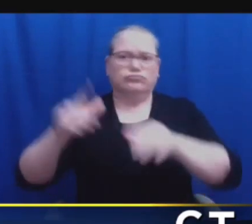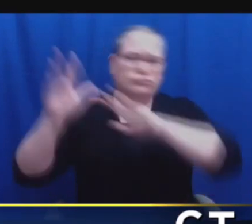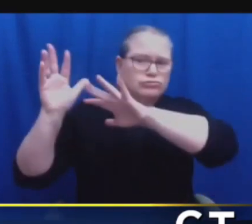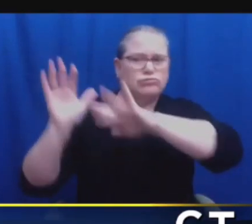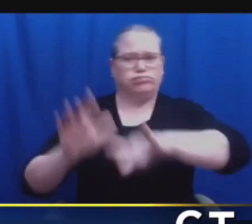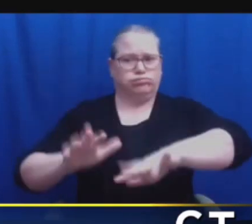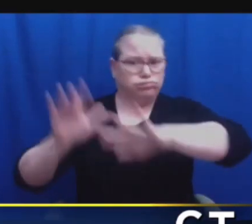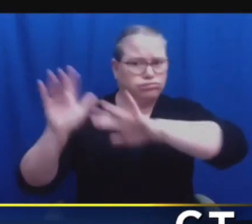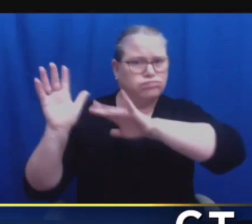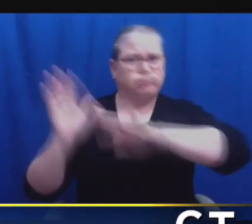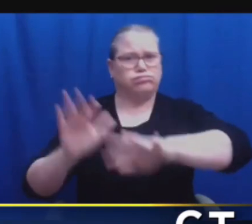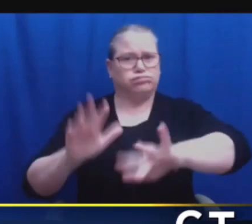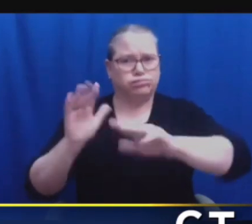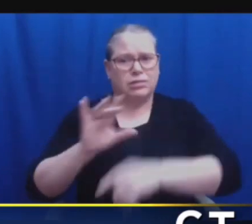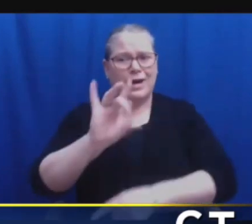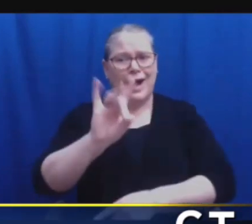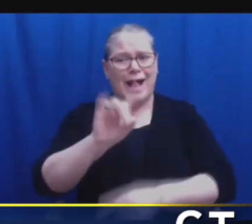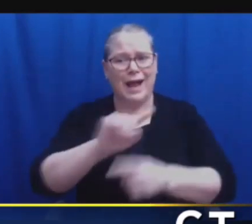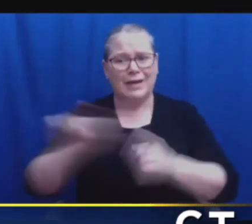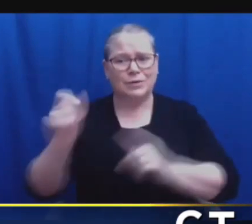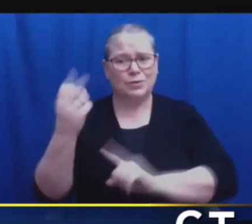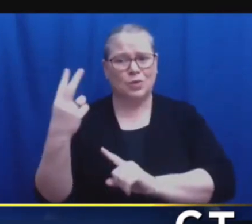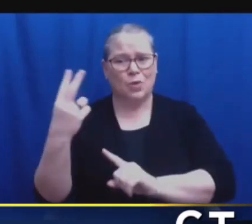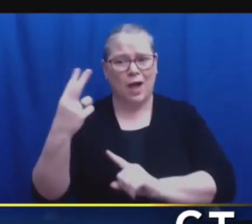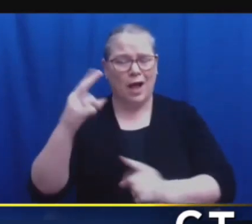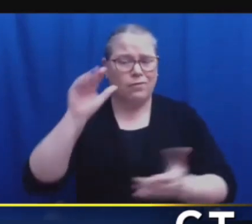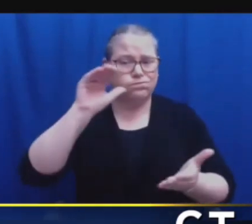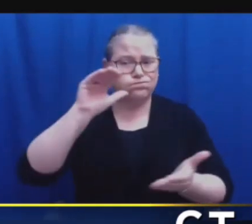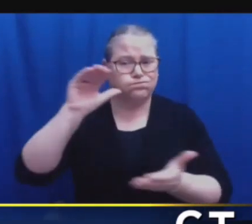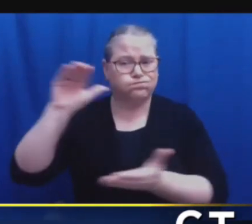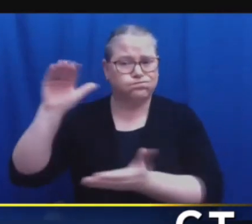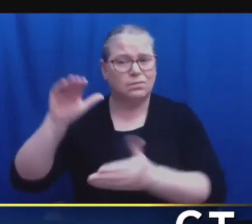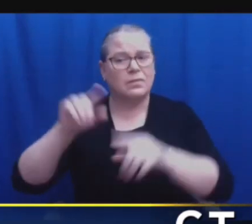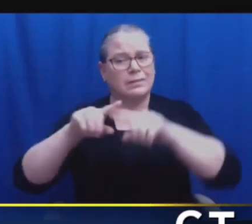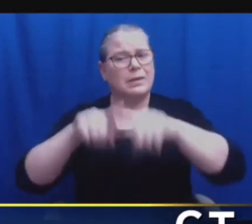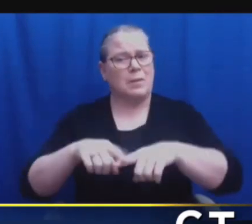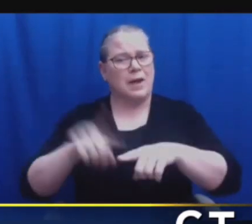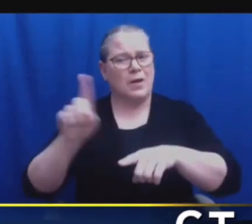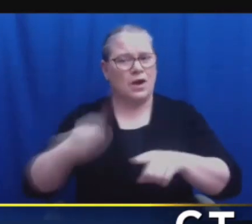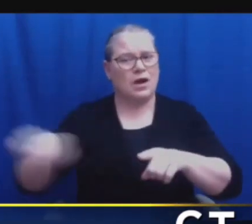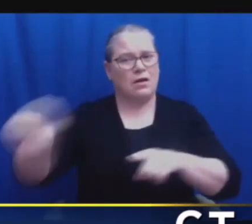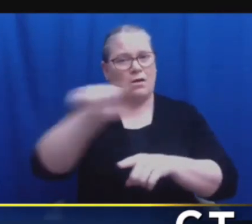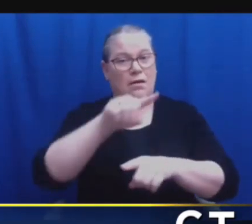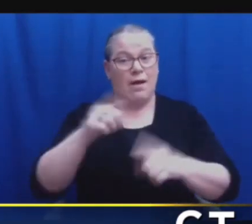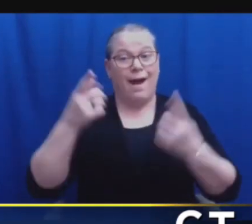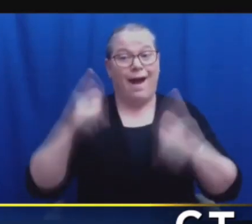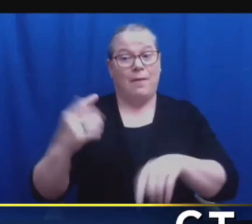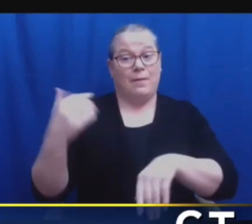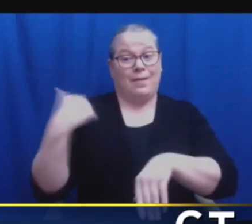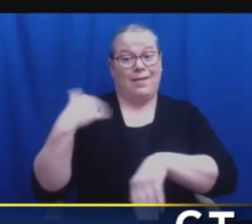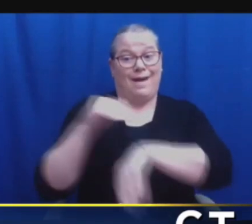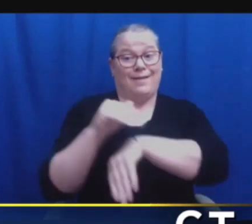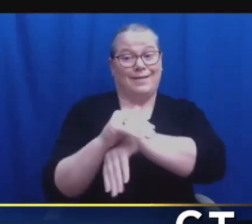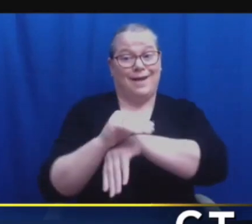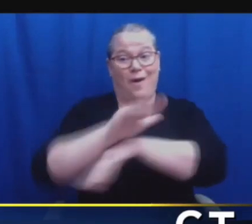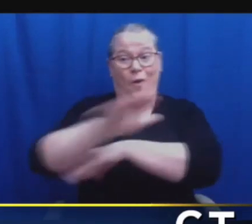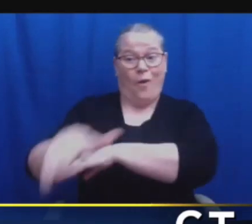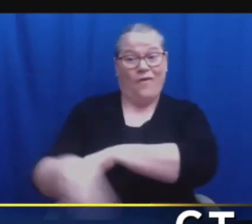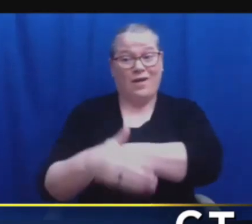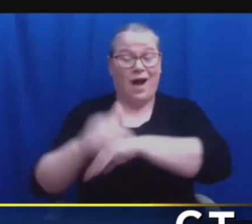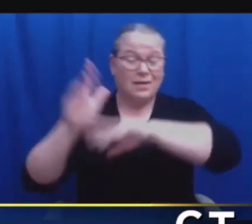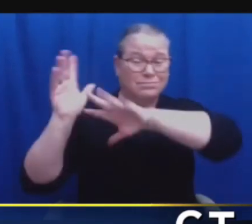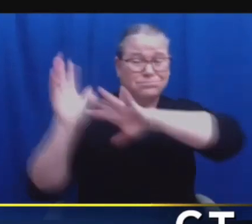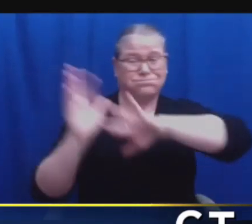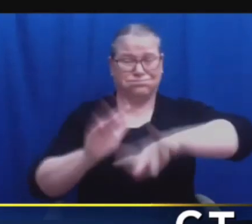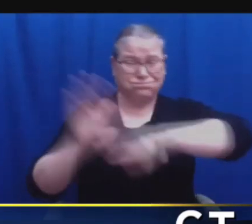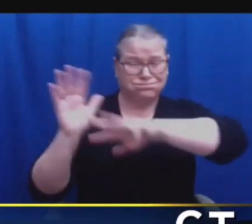places. Came down heavy in the middle of the night, 2 inches an hour. I'm told that's a lot. I want to give a shout out to